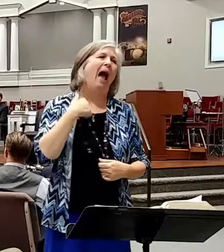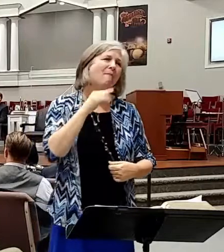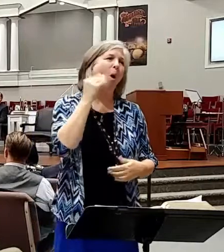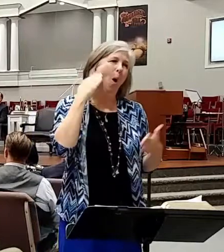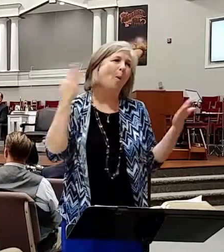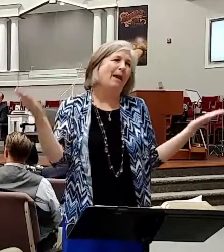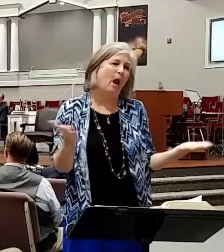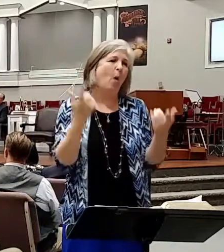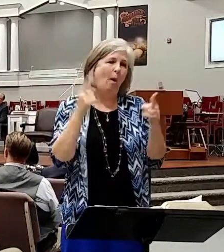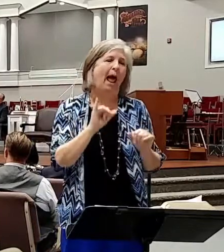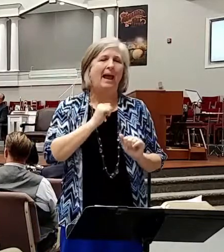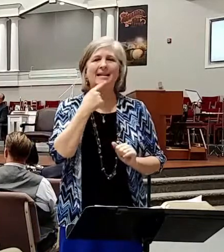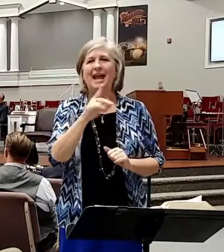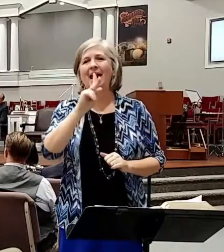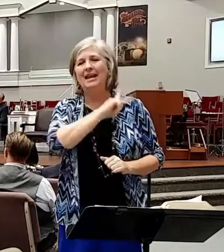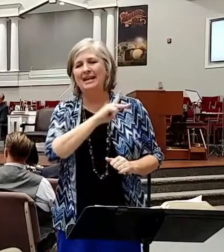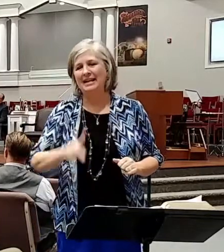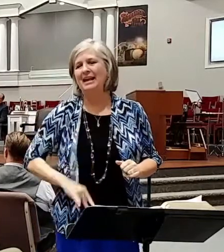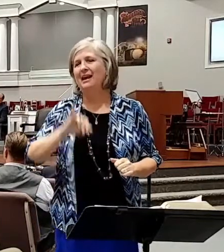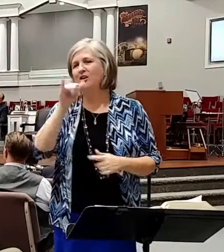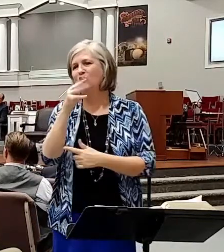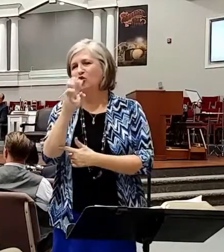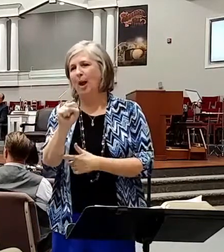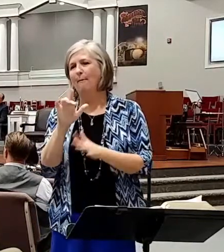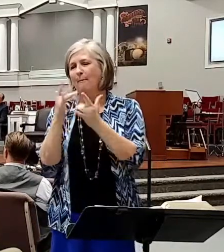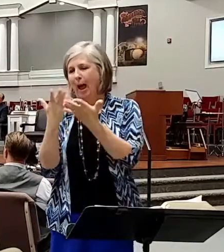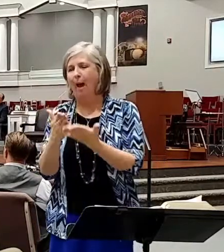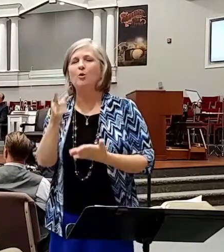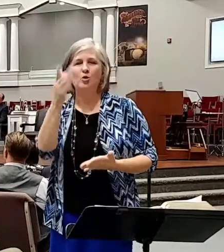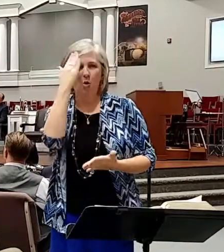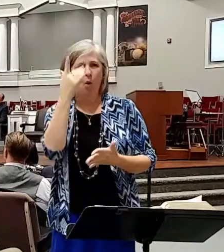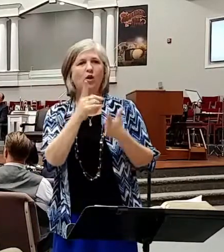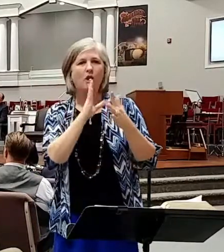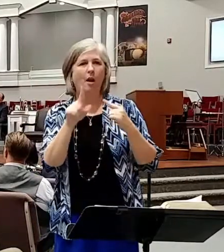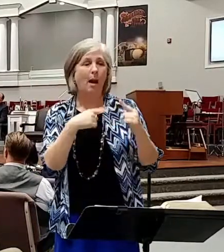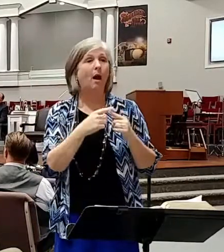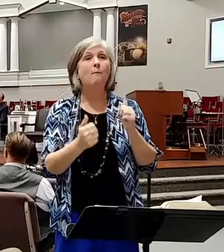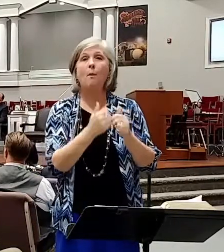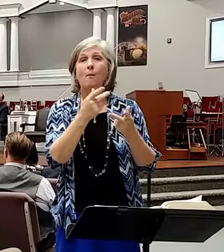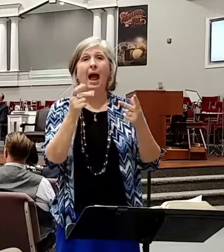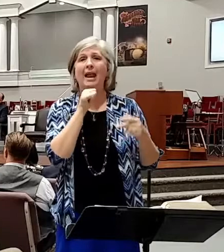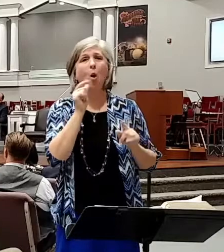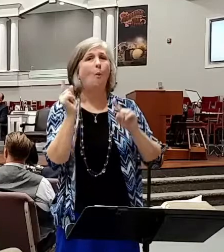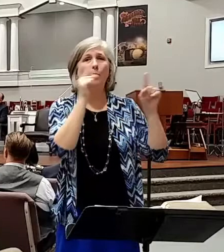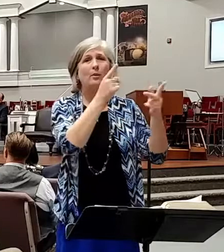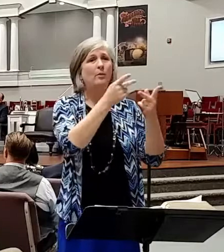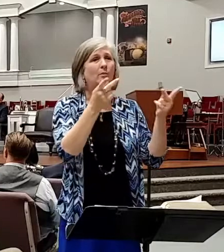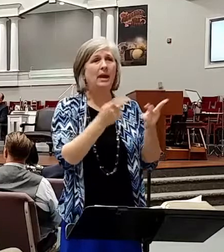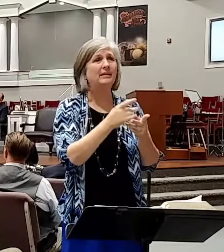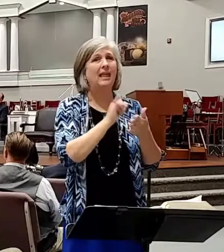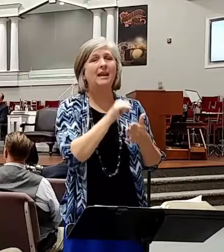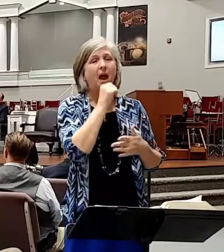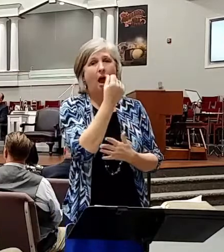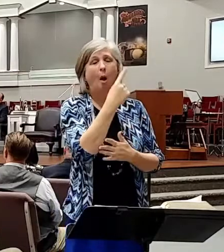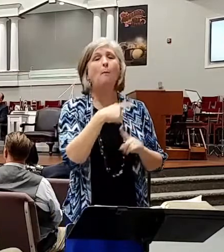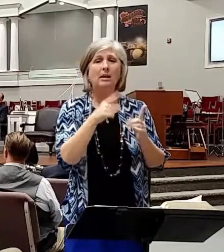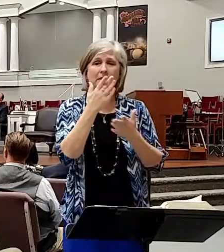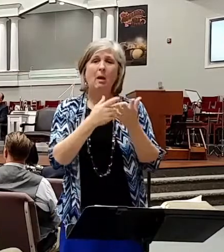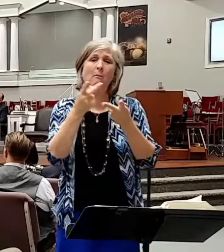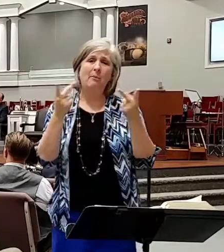King James Bible, and you know what I'm talking about. Most, I don't preach places that they don't understand that, but I have preached places where they're a little weak on